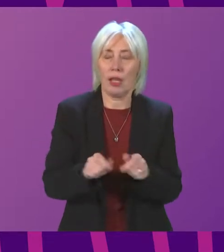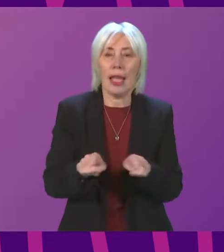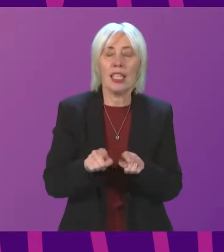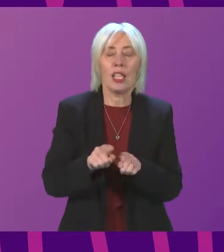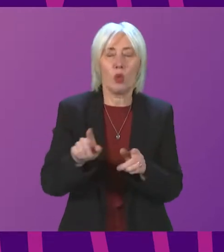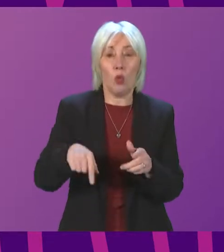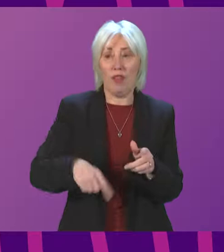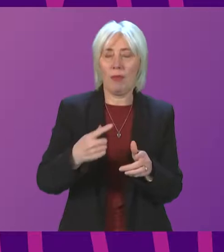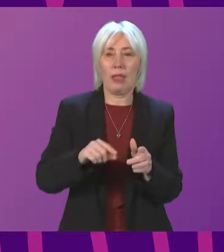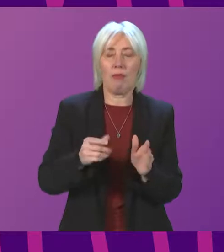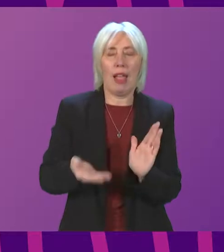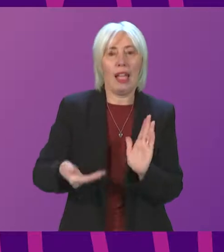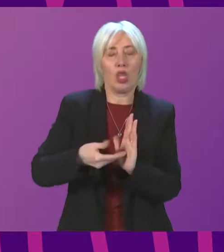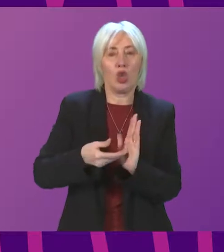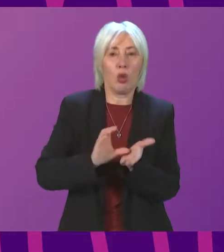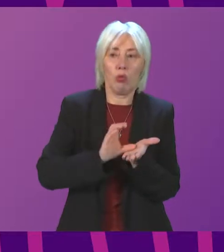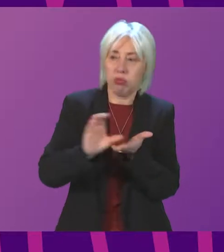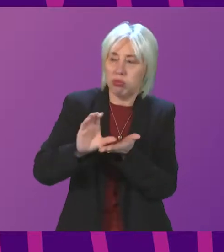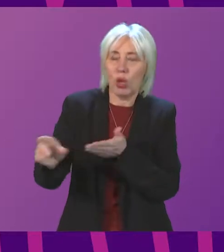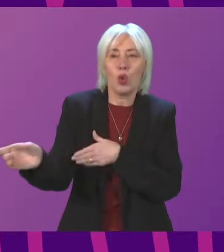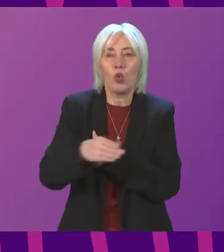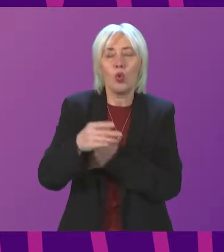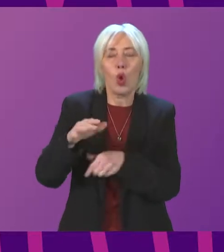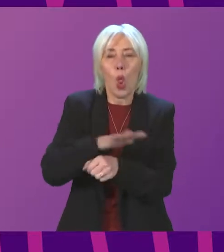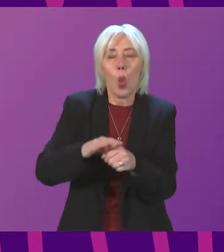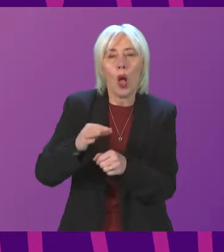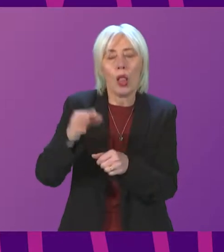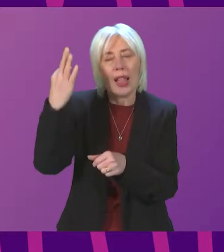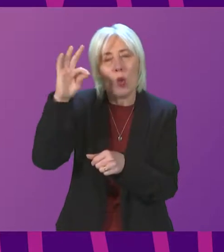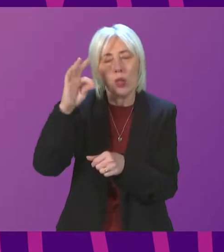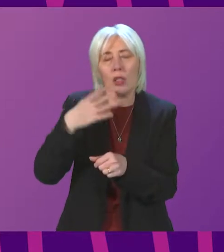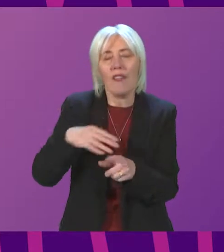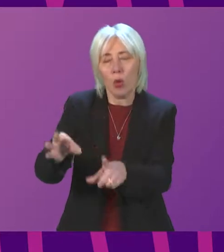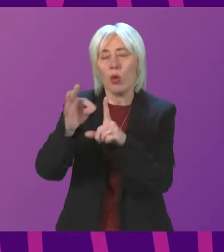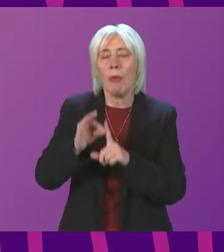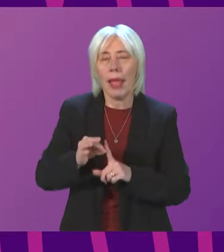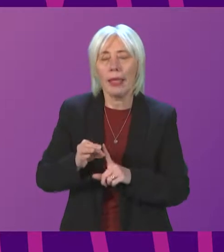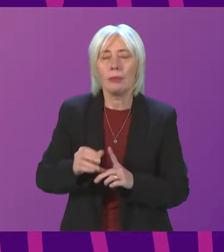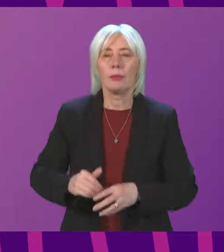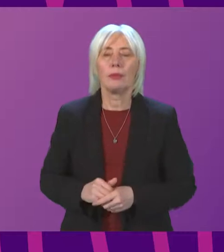scheme to provide additional revenue support to local authorities who may apply. Mercedes Fialba.